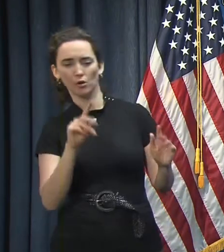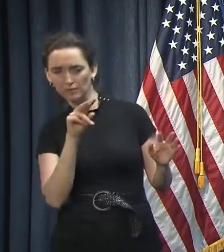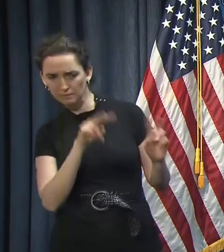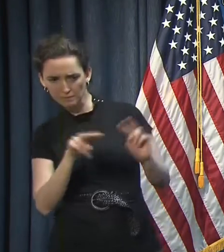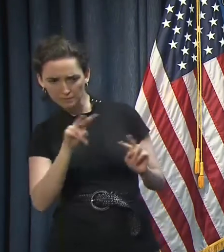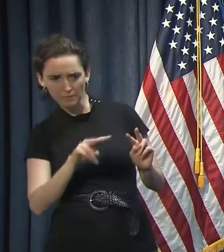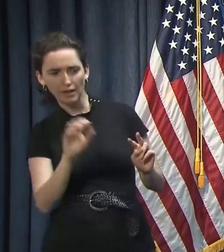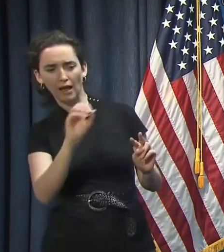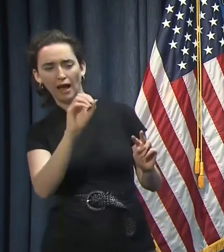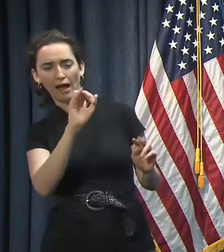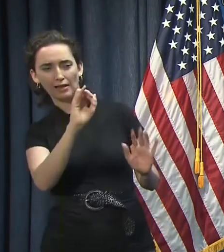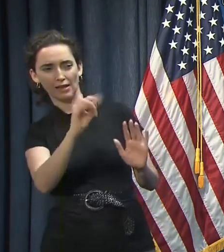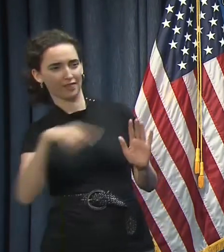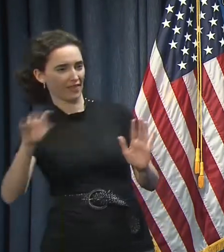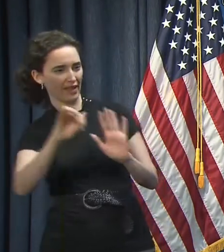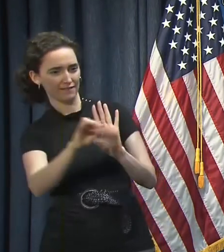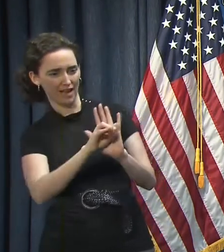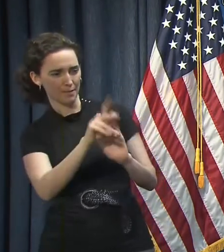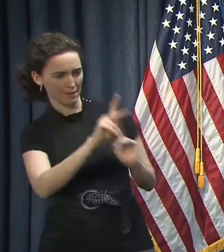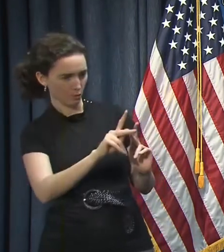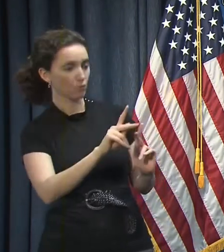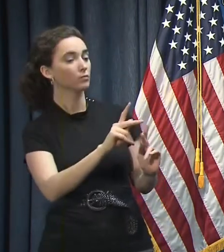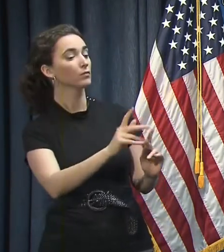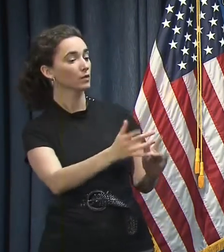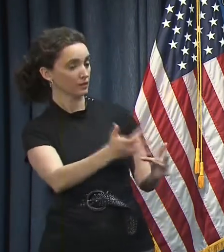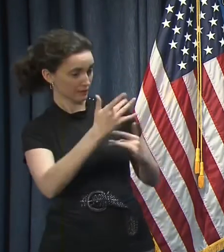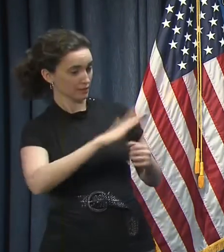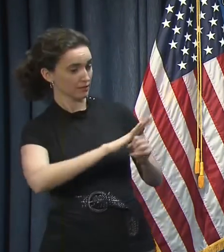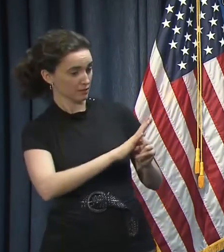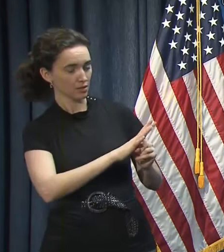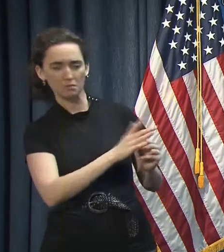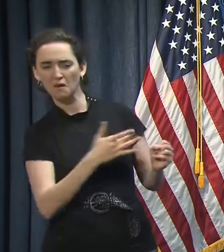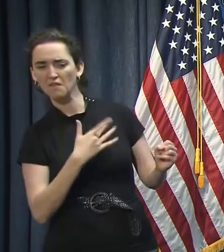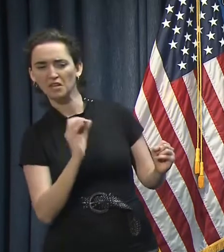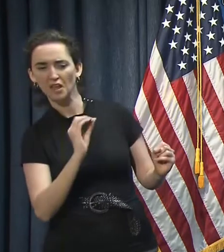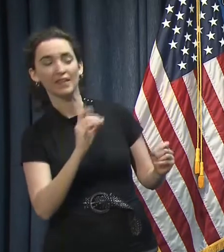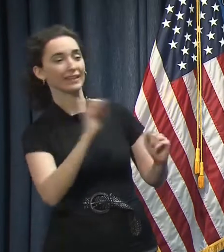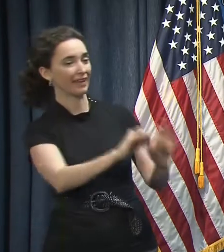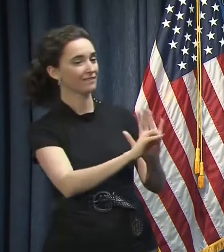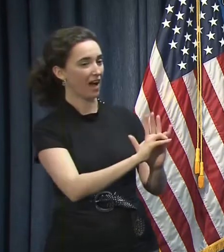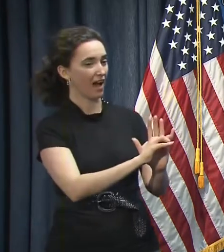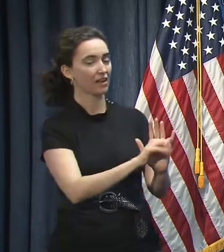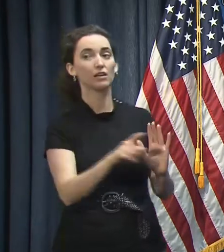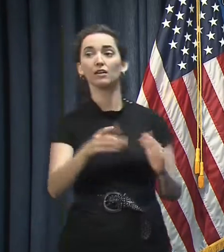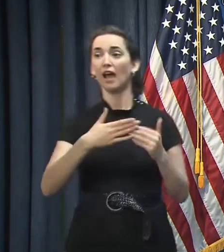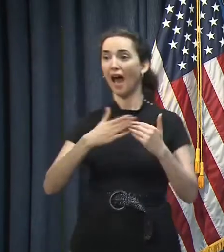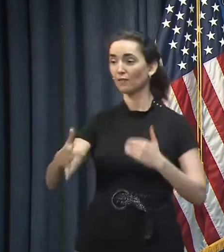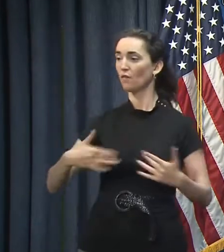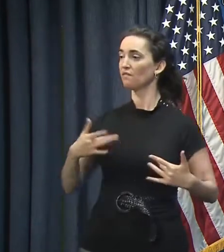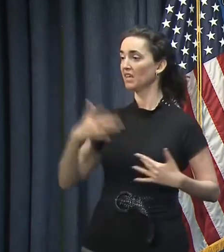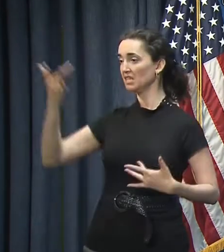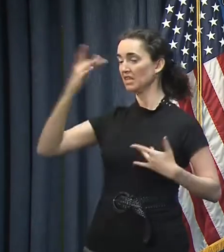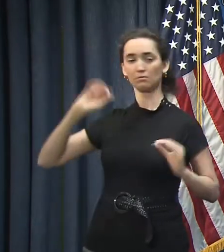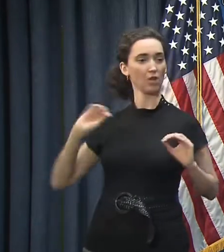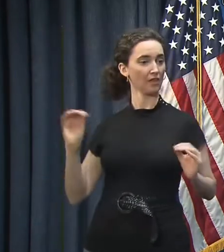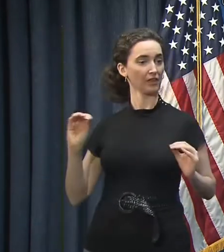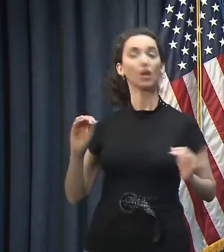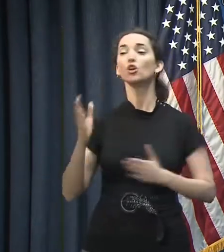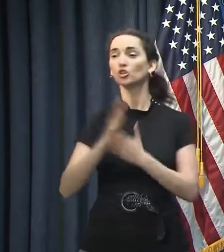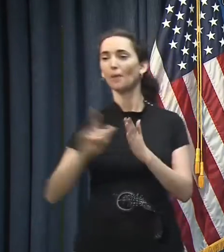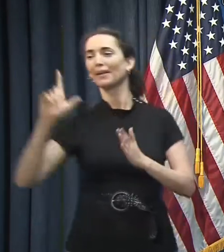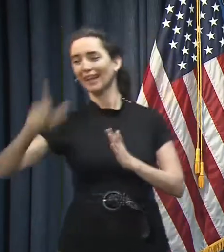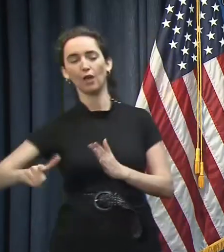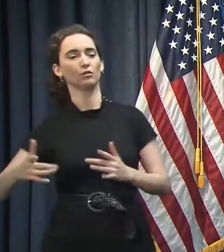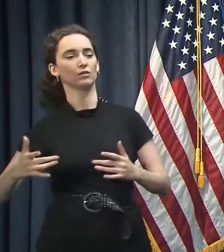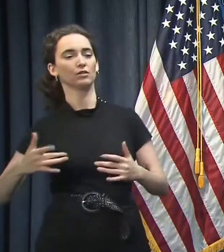identifying that there were a group of folks who they could identify virus in who had no symptoms, some of whom never went on to develop symptoms, some of whom did develop